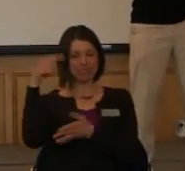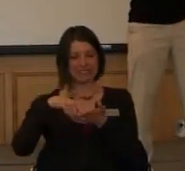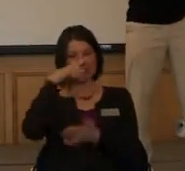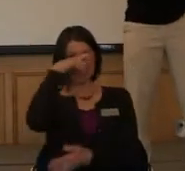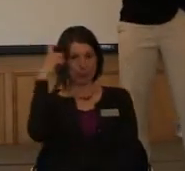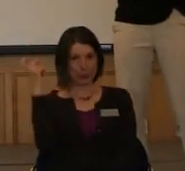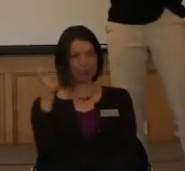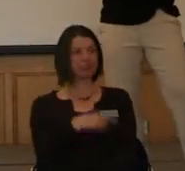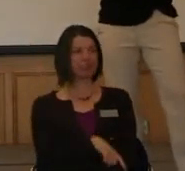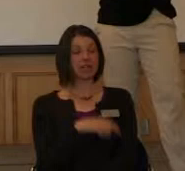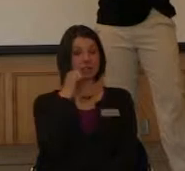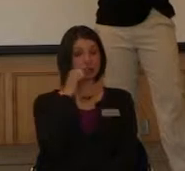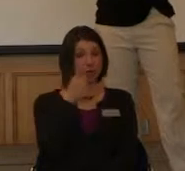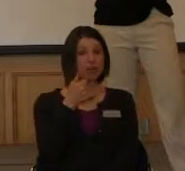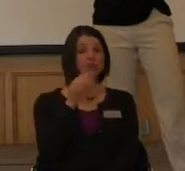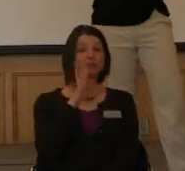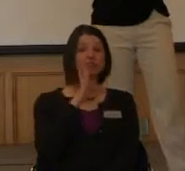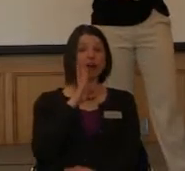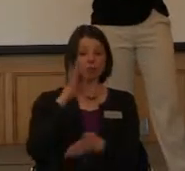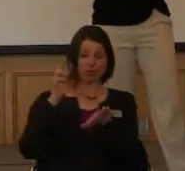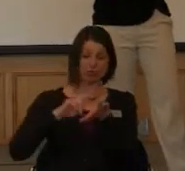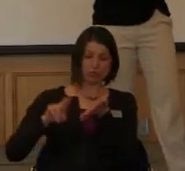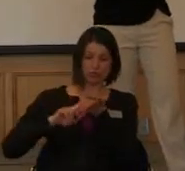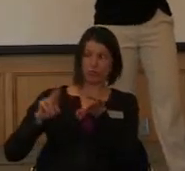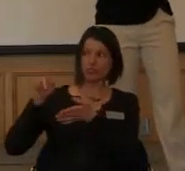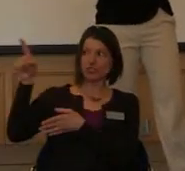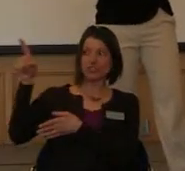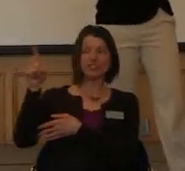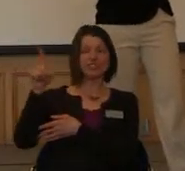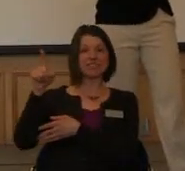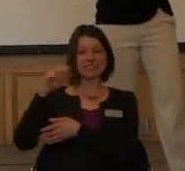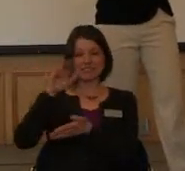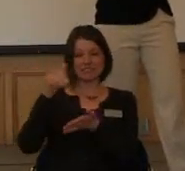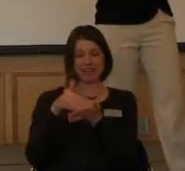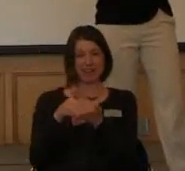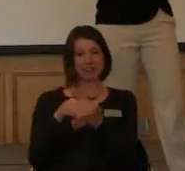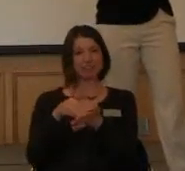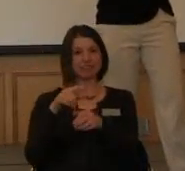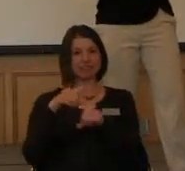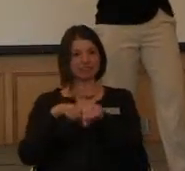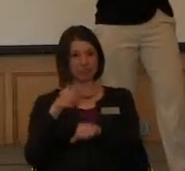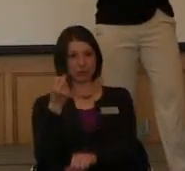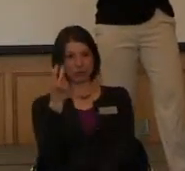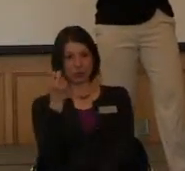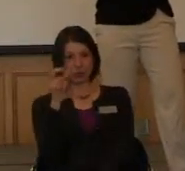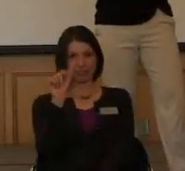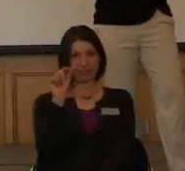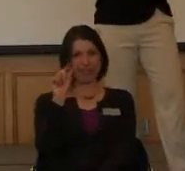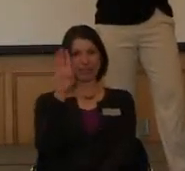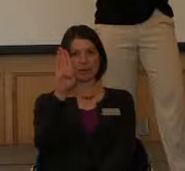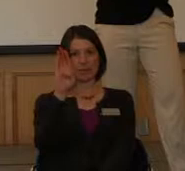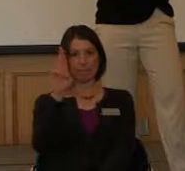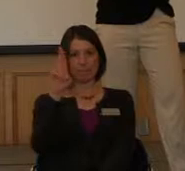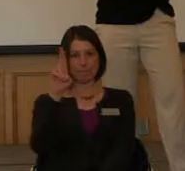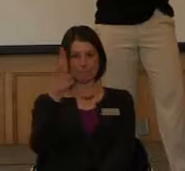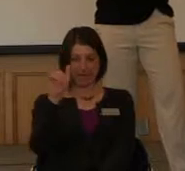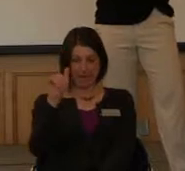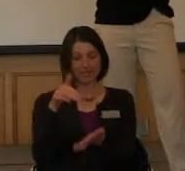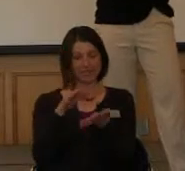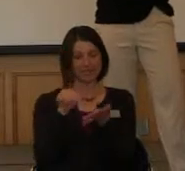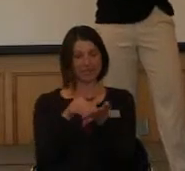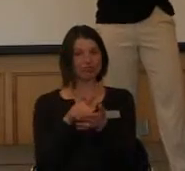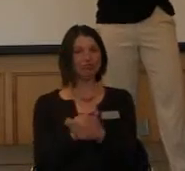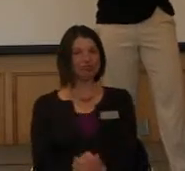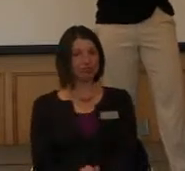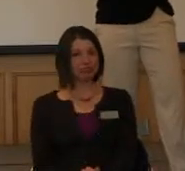Tomorrow she'll be talking about her research over in the Berry Center at 1210 in the main auditorium there. So I hope you all can come and hear about her research.